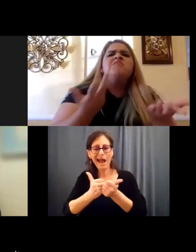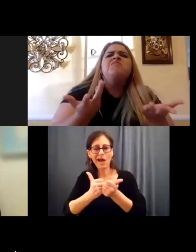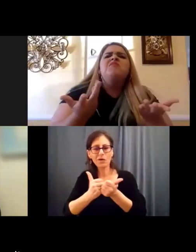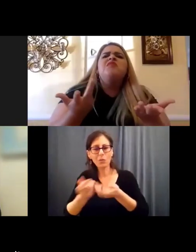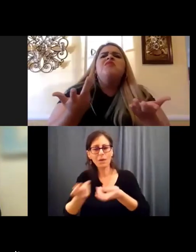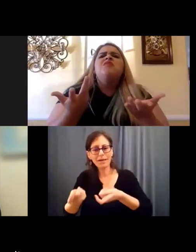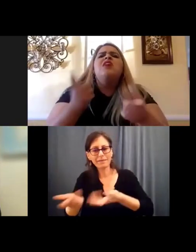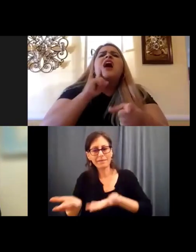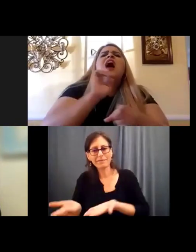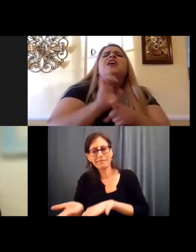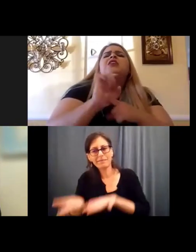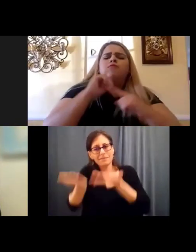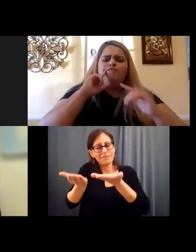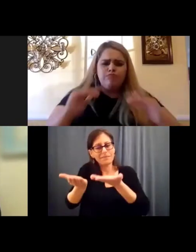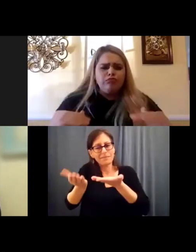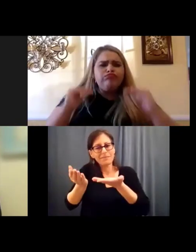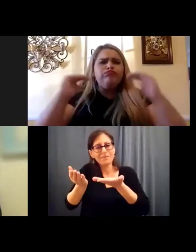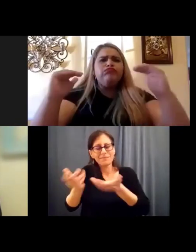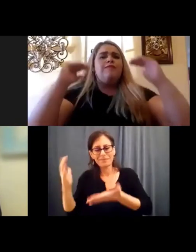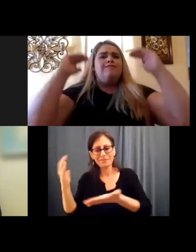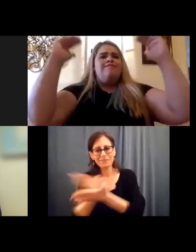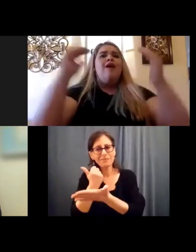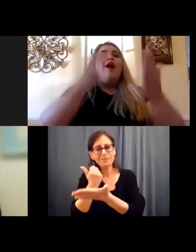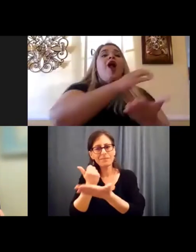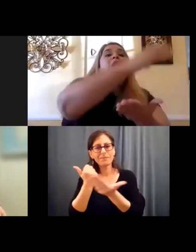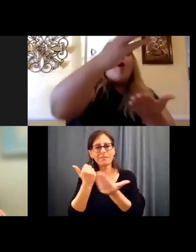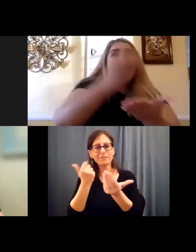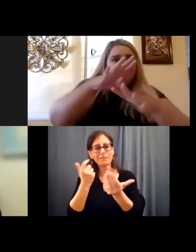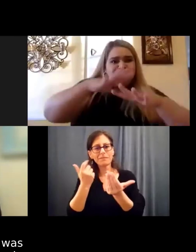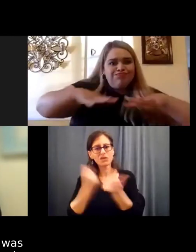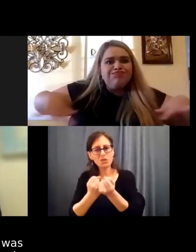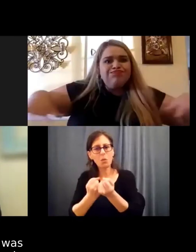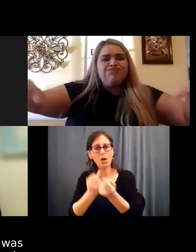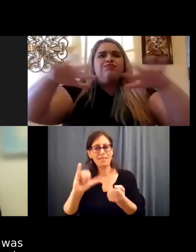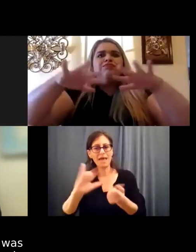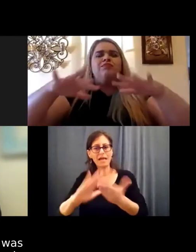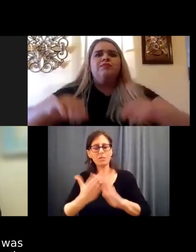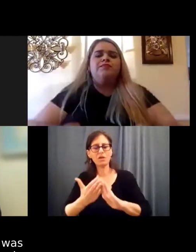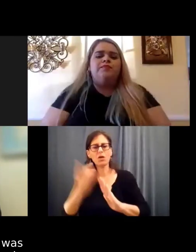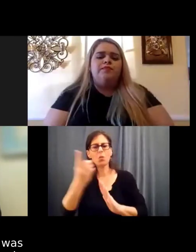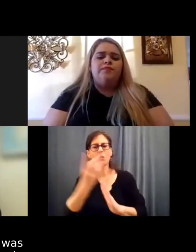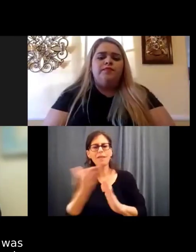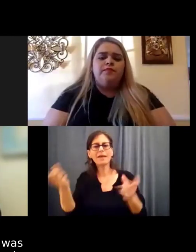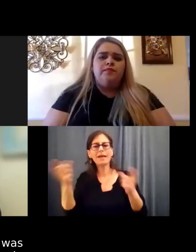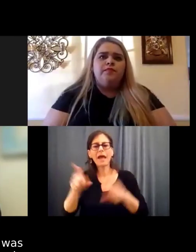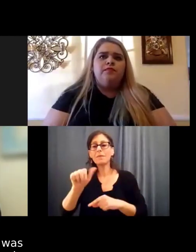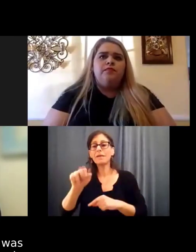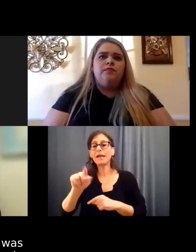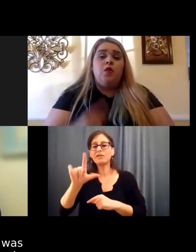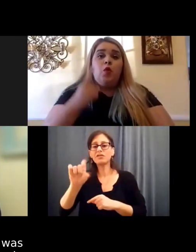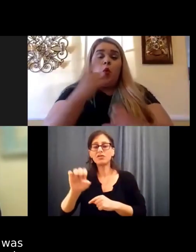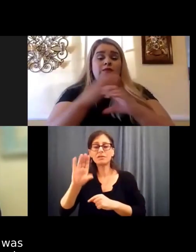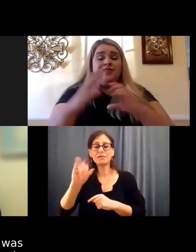community? And, you know, so one of the things that they were doing, um, angel city sports was doing during the pandemic